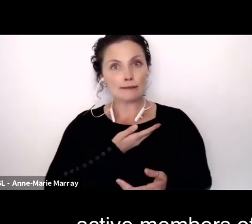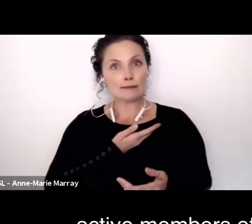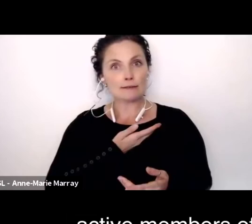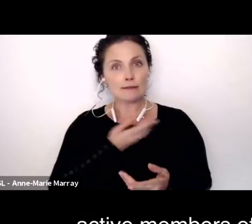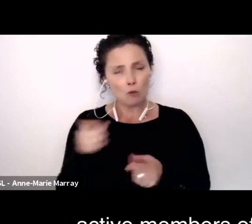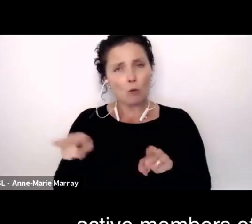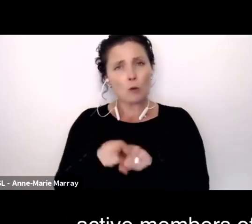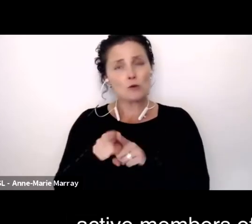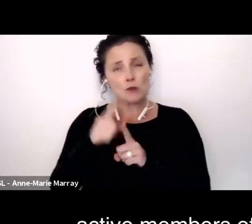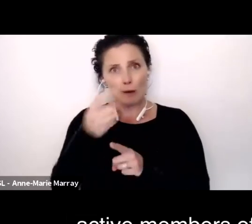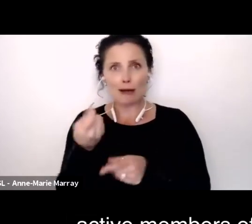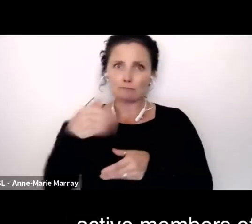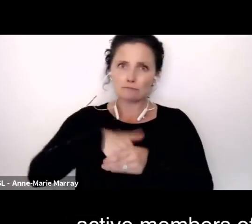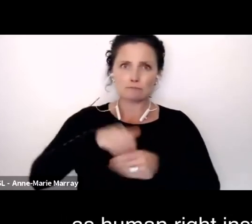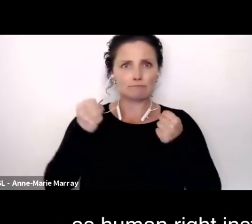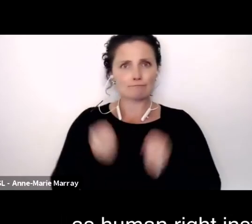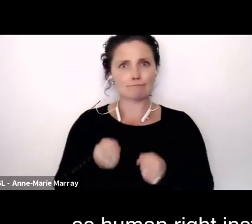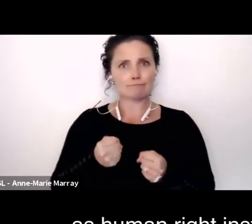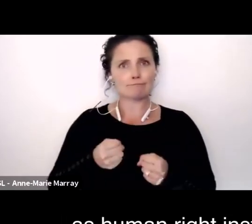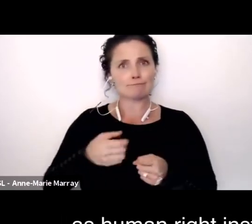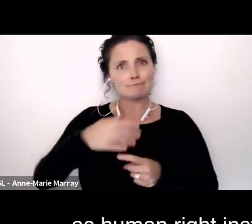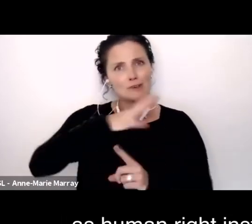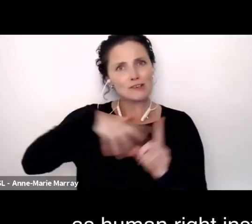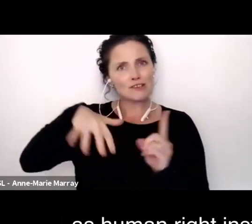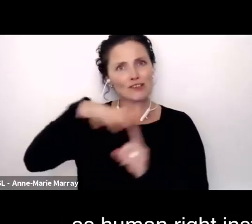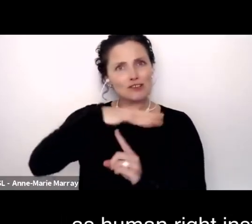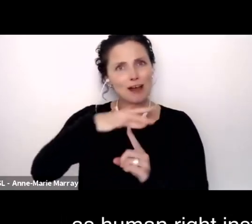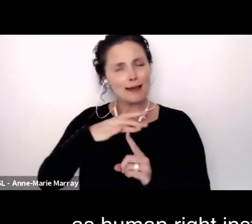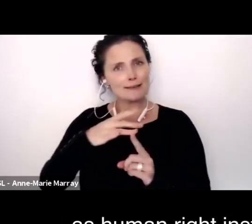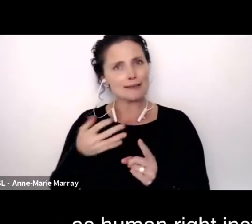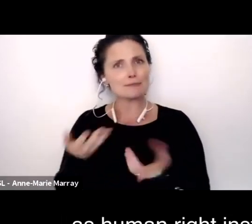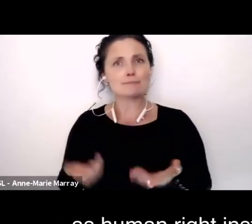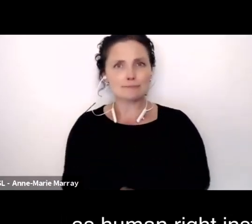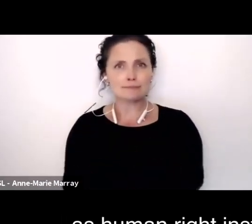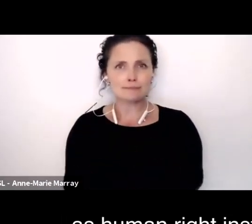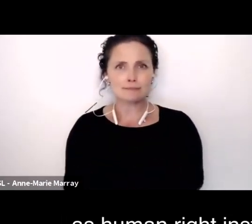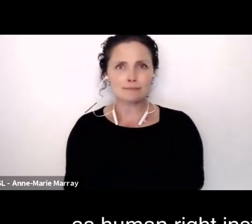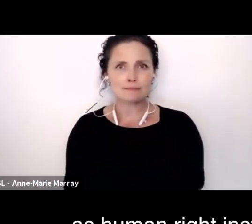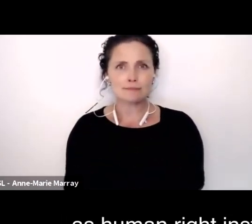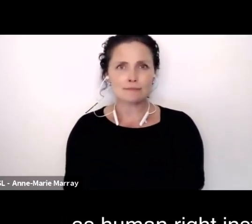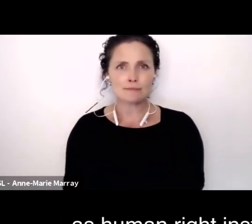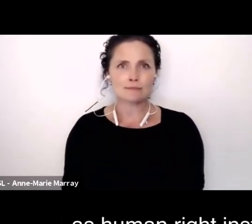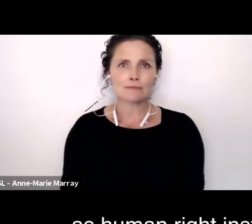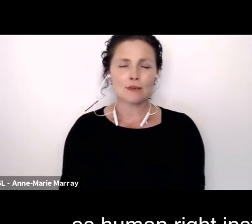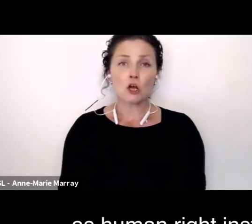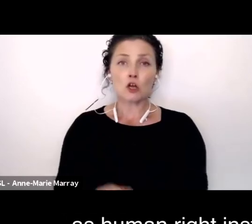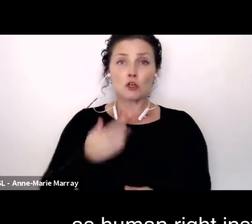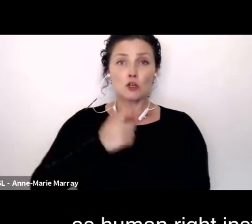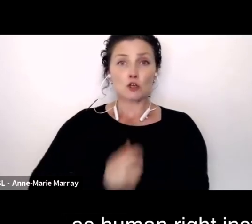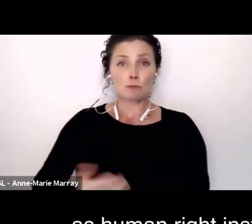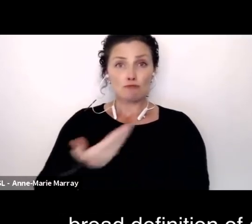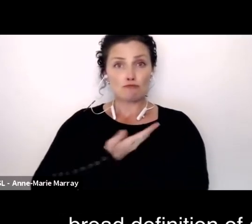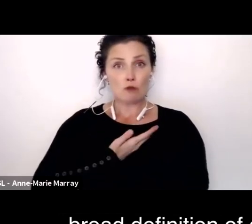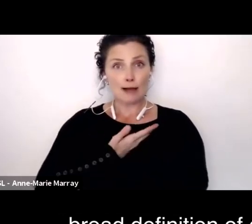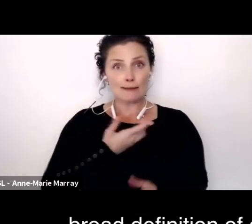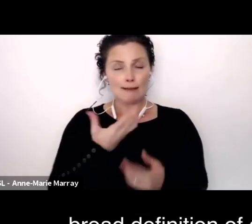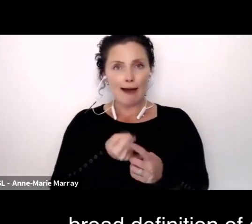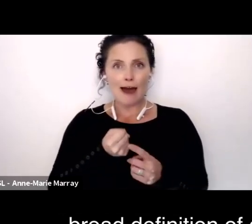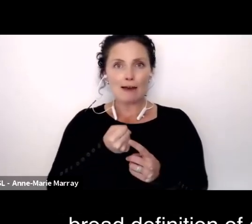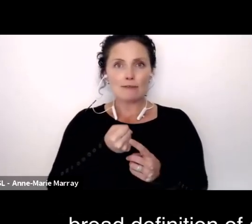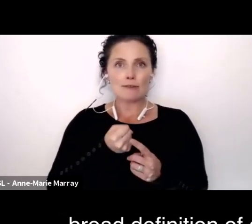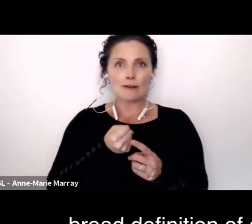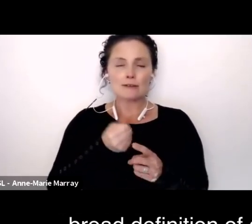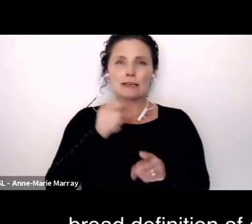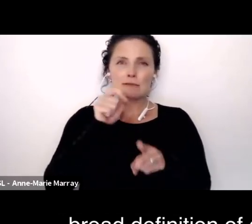society. The Convention is intended as a human rights instrument with explicit social and development dimensions.